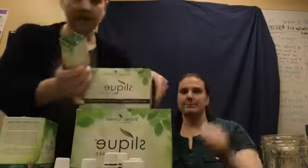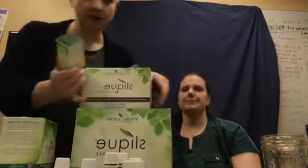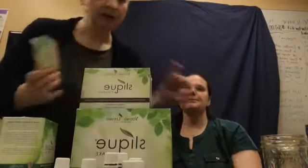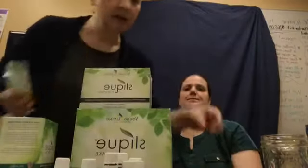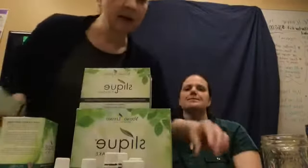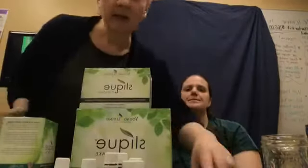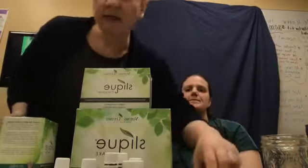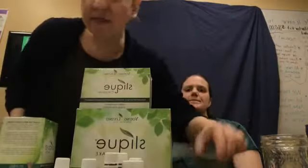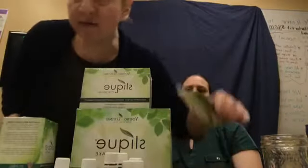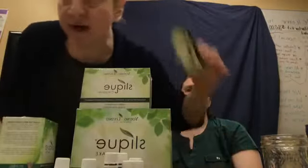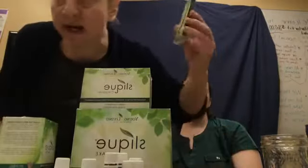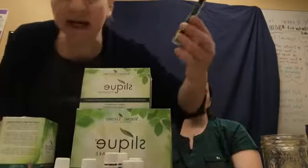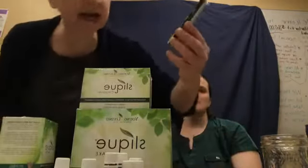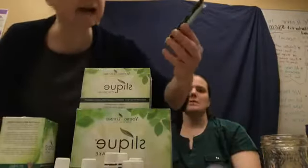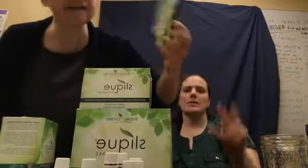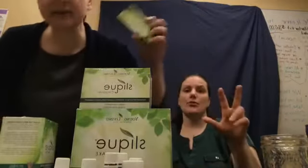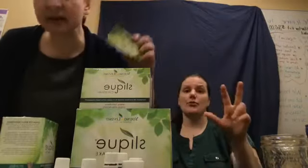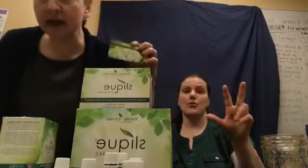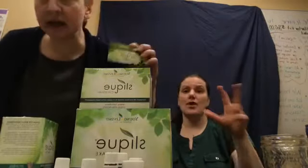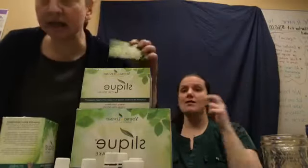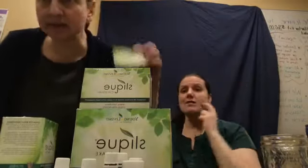Three of the Gums.